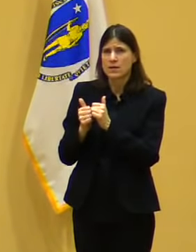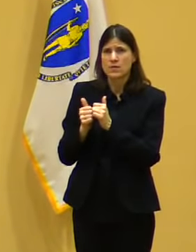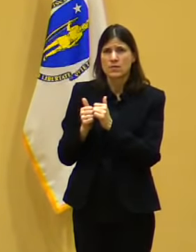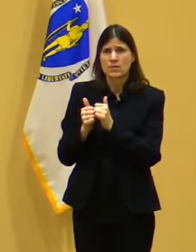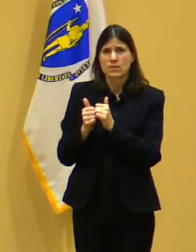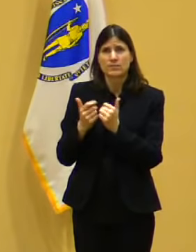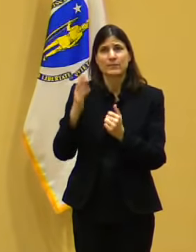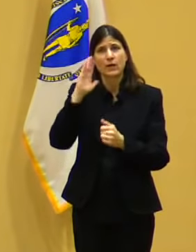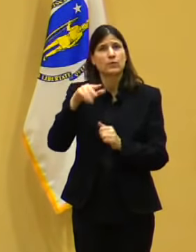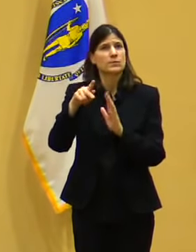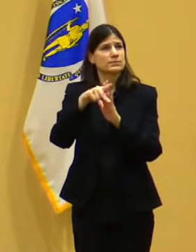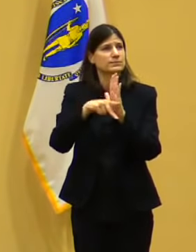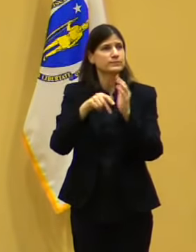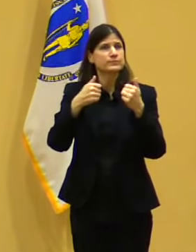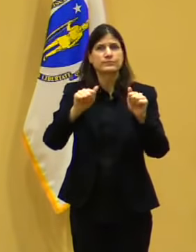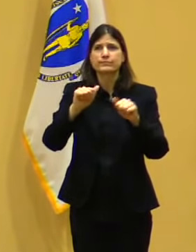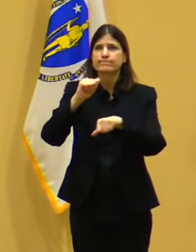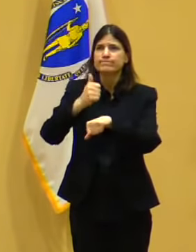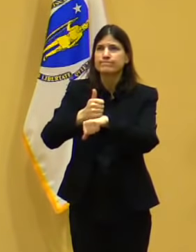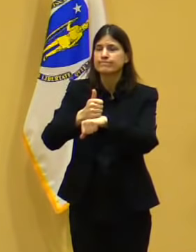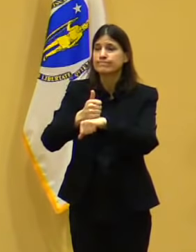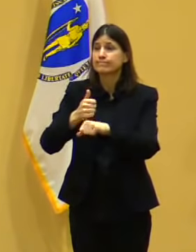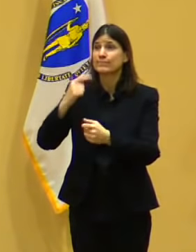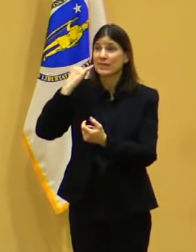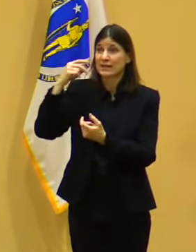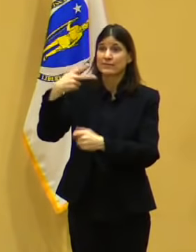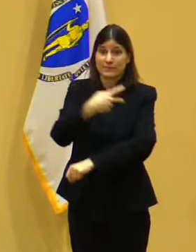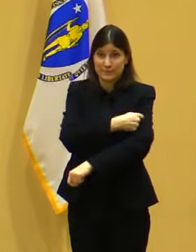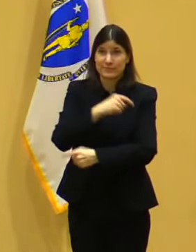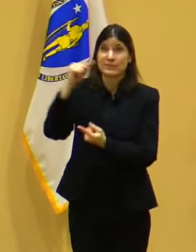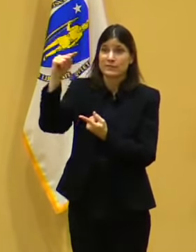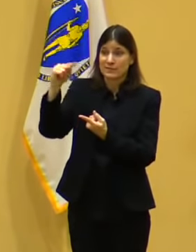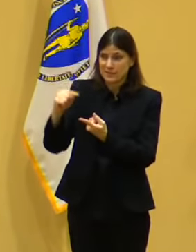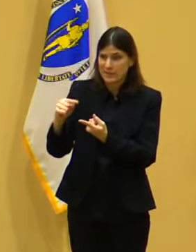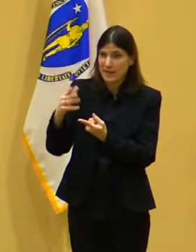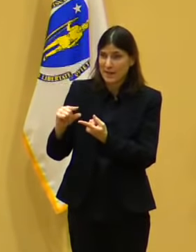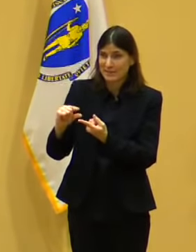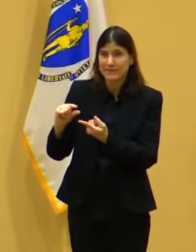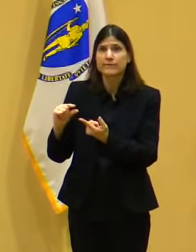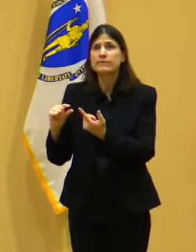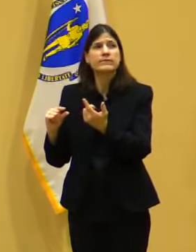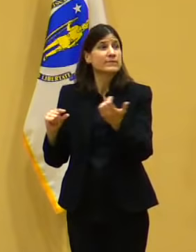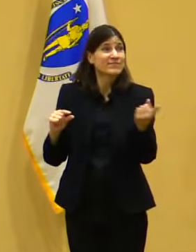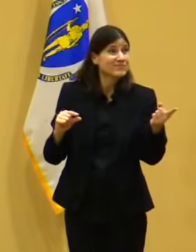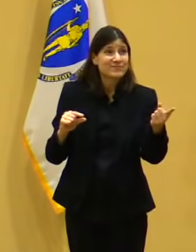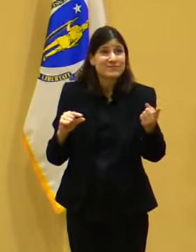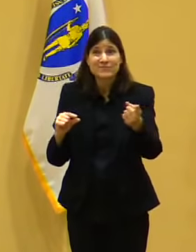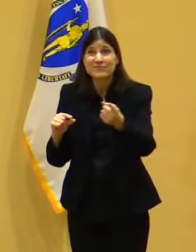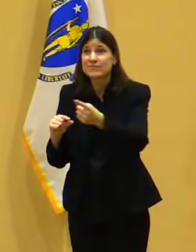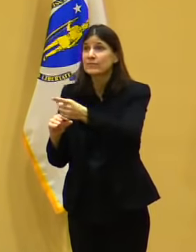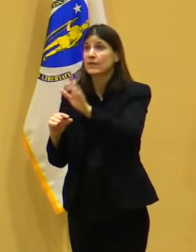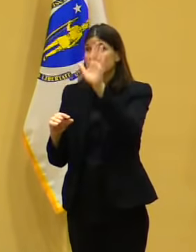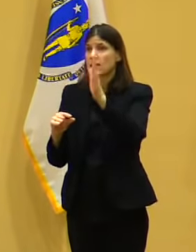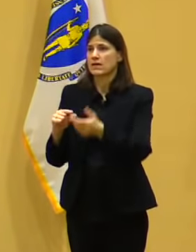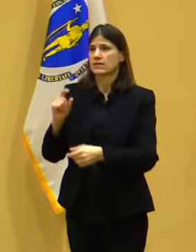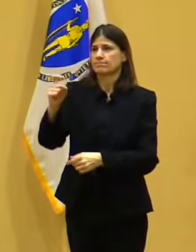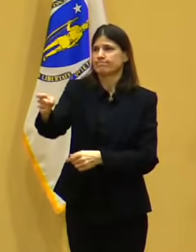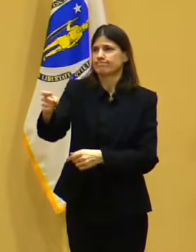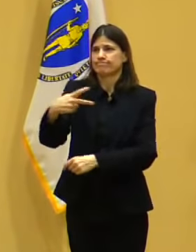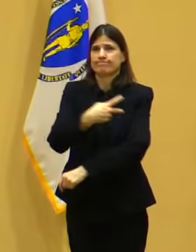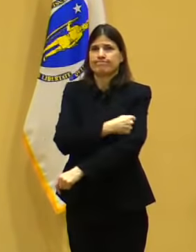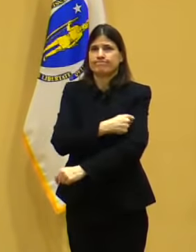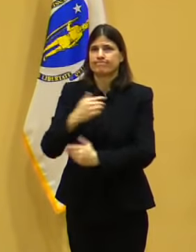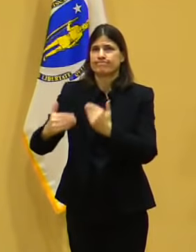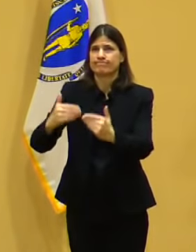try to use those jobs. How are you feeling about ways, especially with Pfizer and Moderna, the storage requirements?